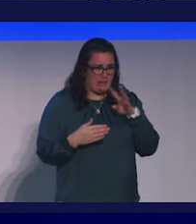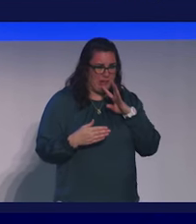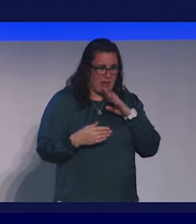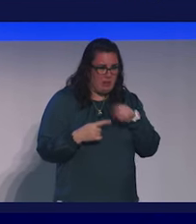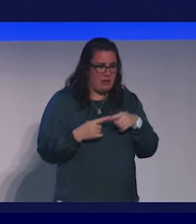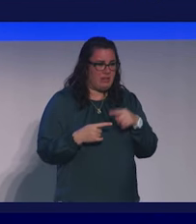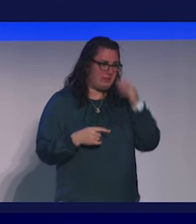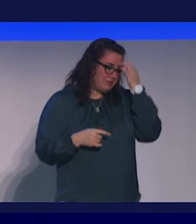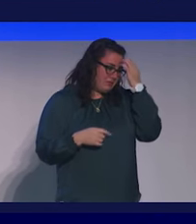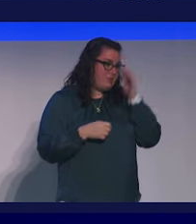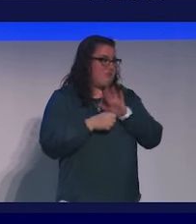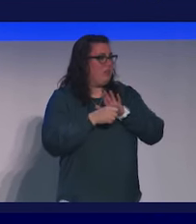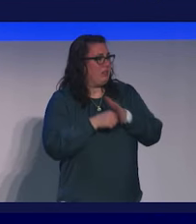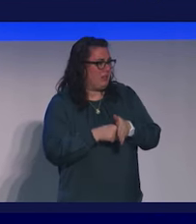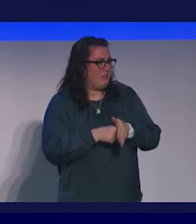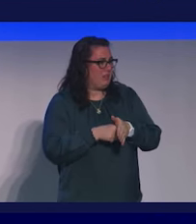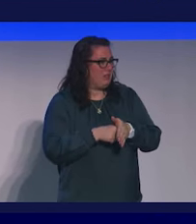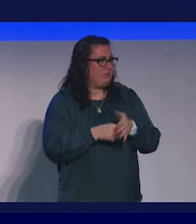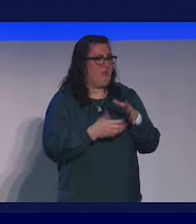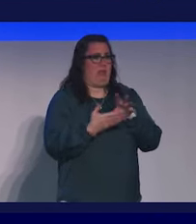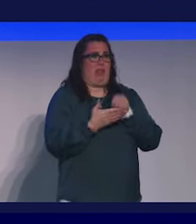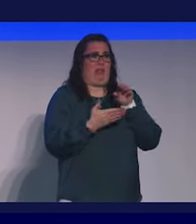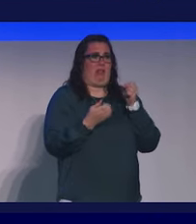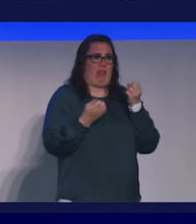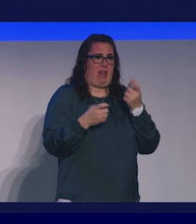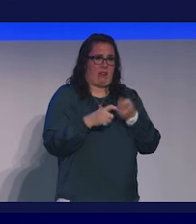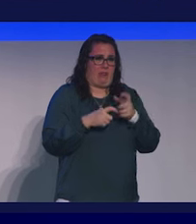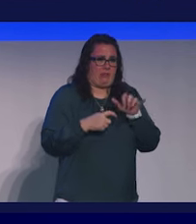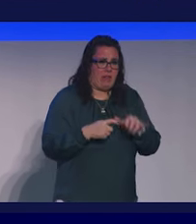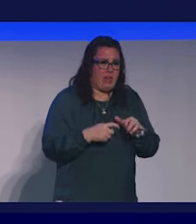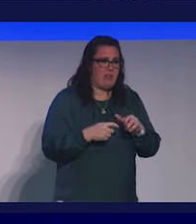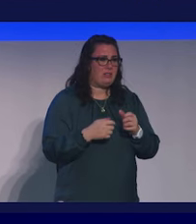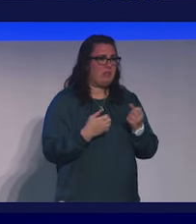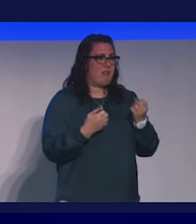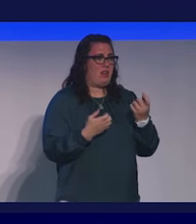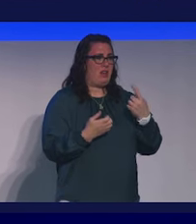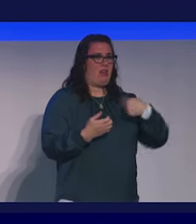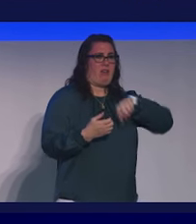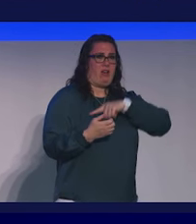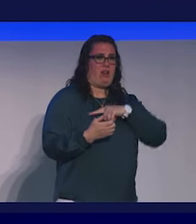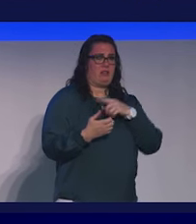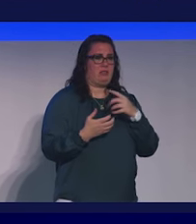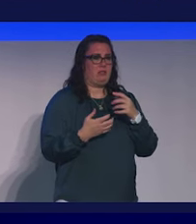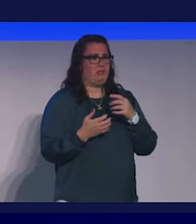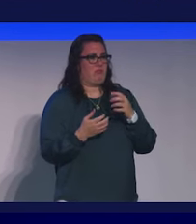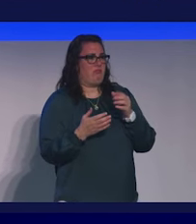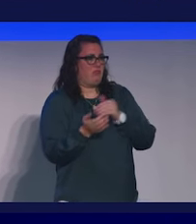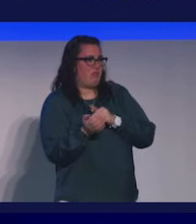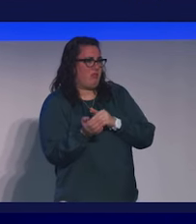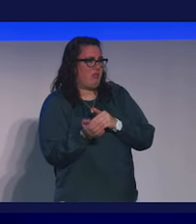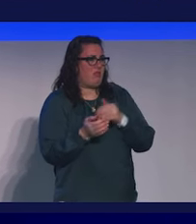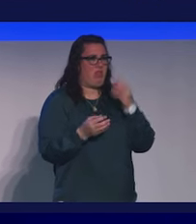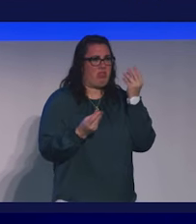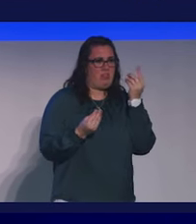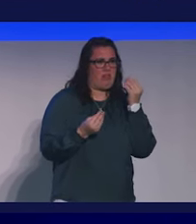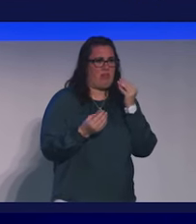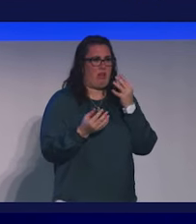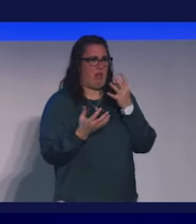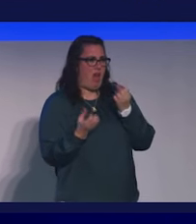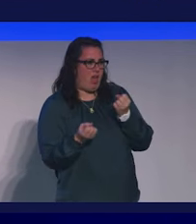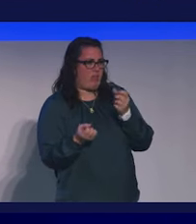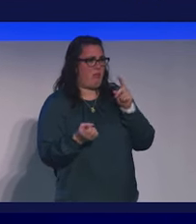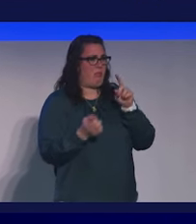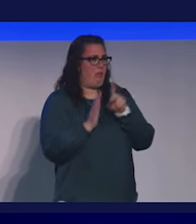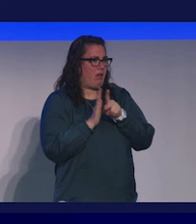We've all been through the pandemic. We learned a lot. I think many of us who are healthcare providers, many of us who are thinking about health policy, we're not surprised